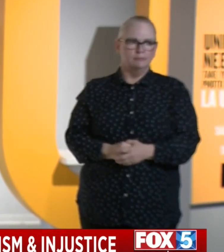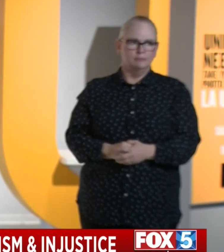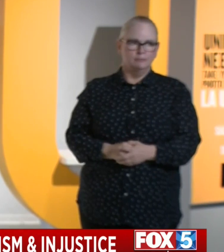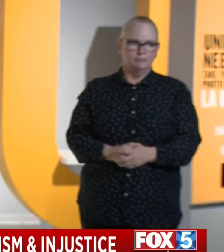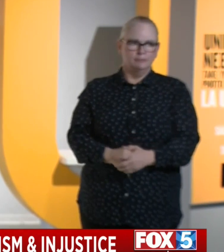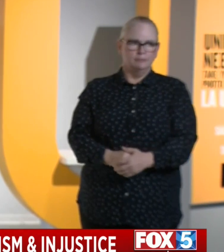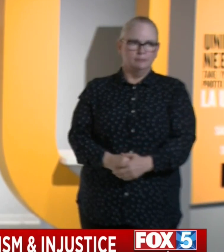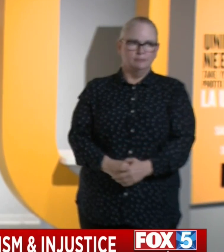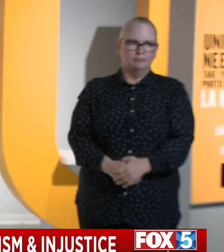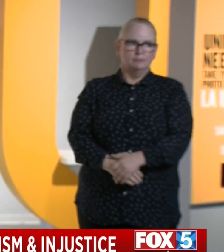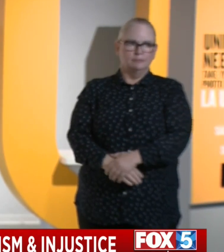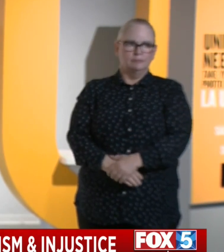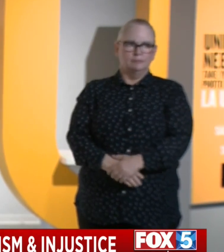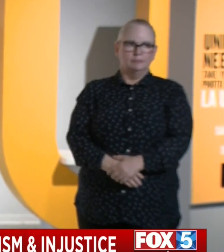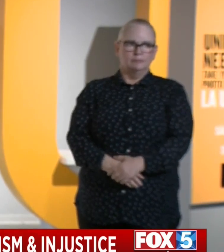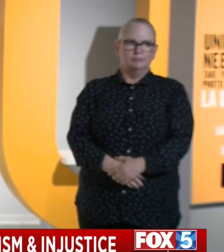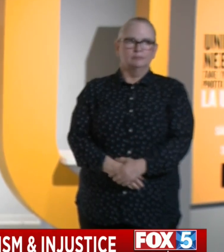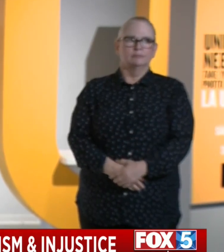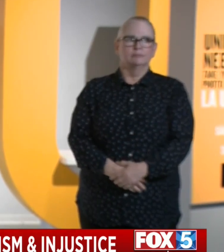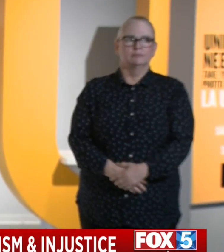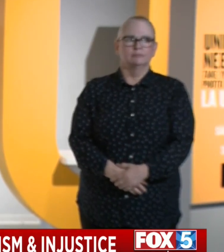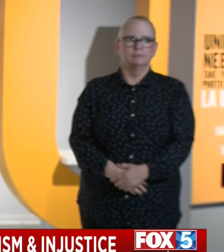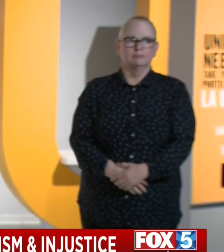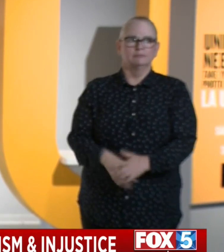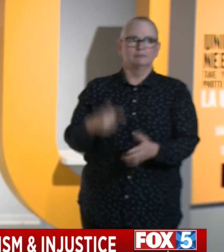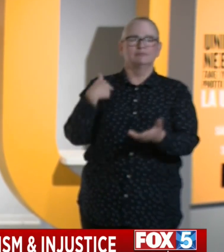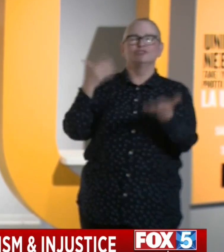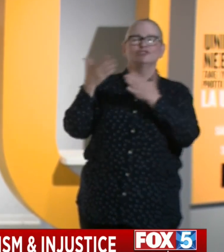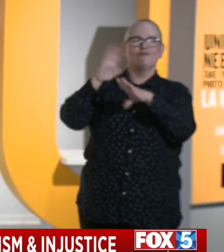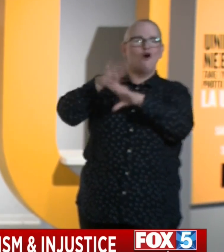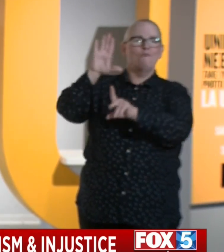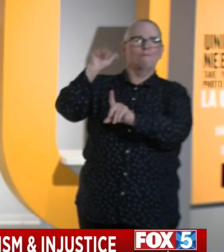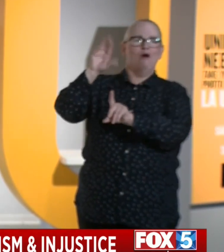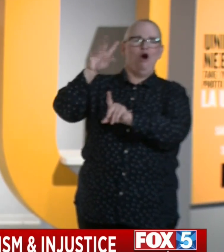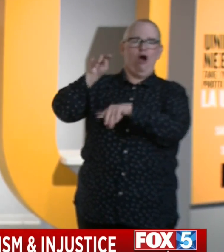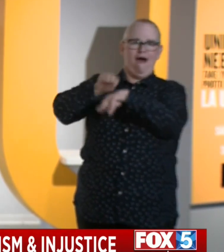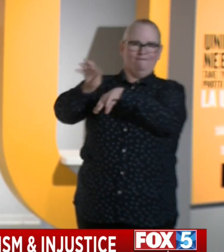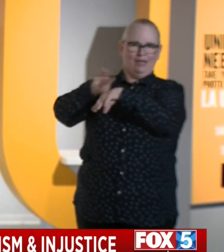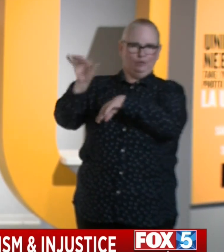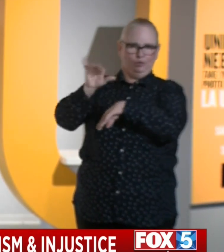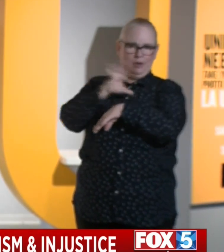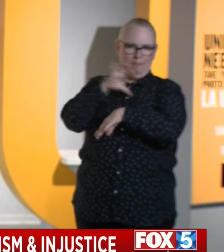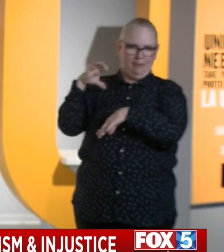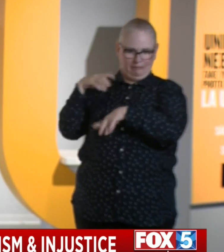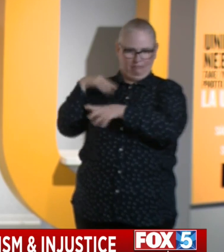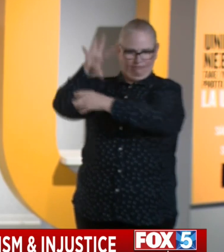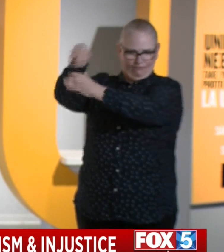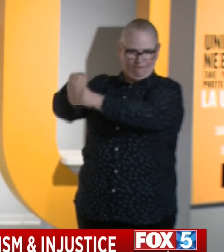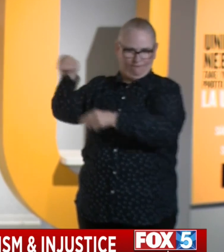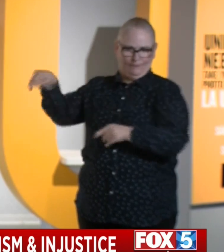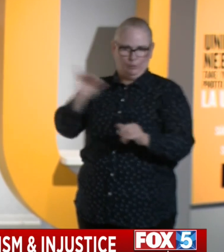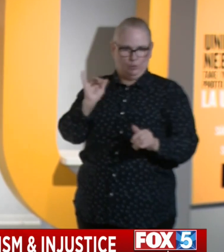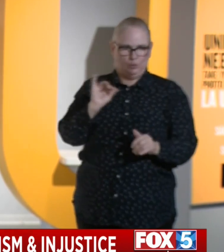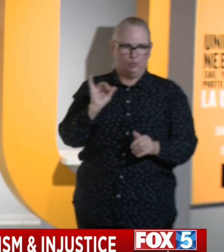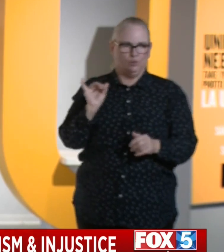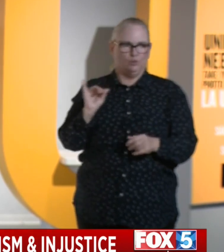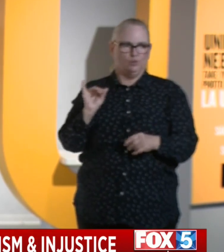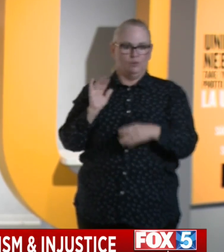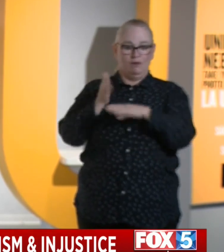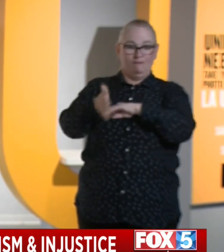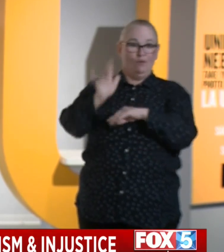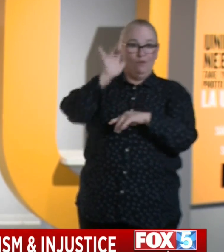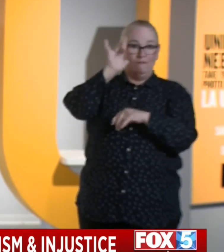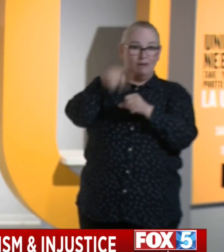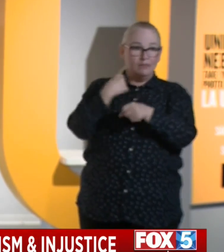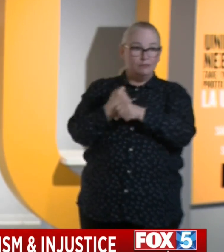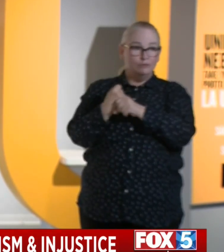I I come today not only with those rules, but after 25 years of working